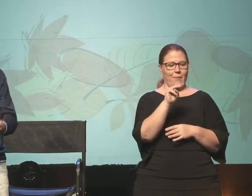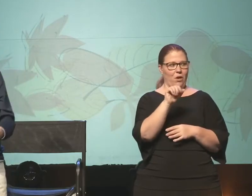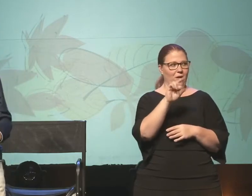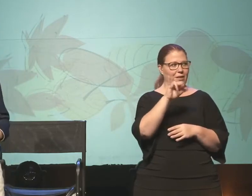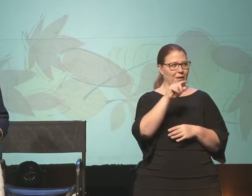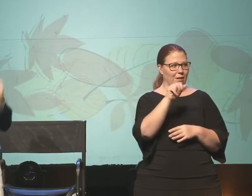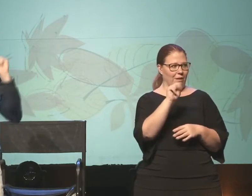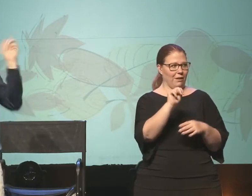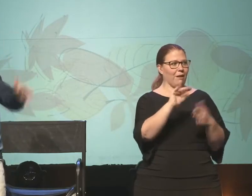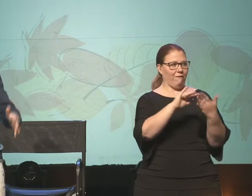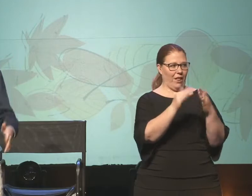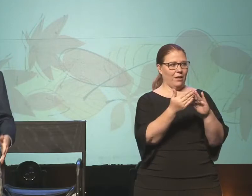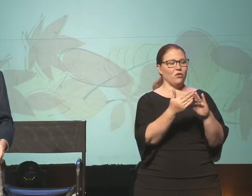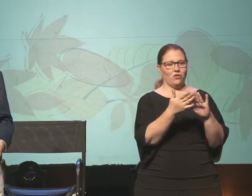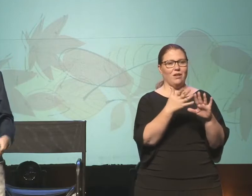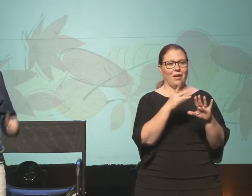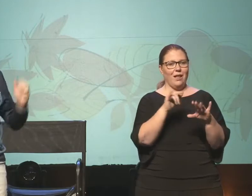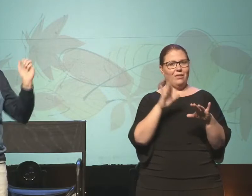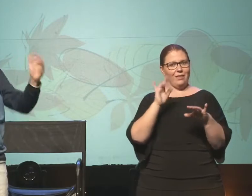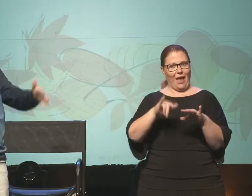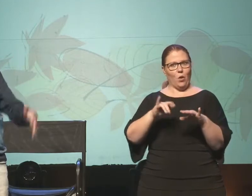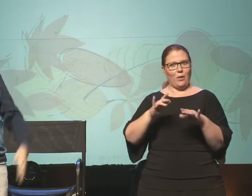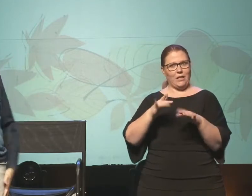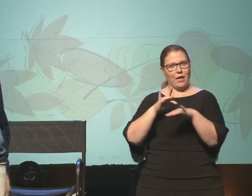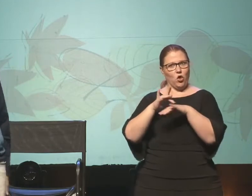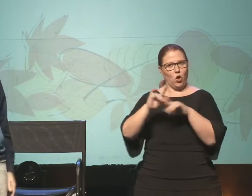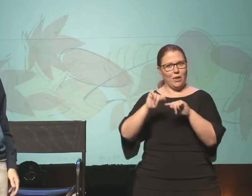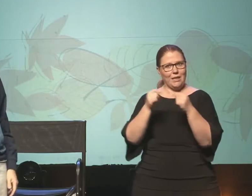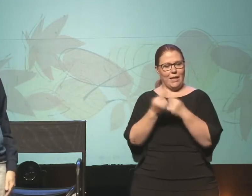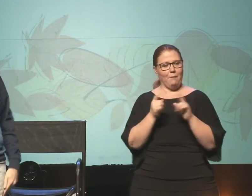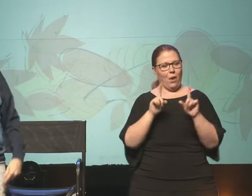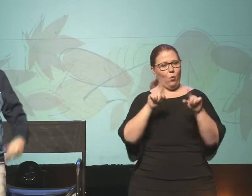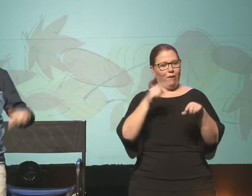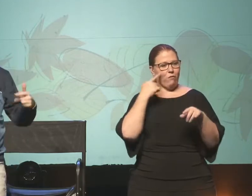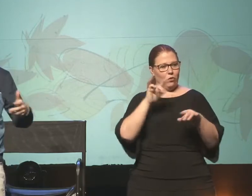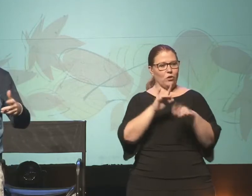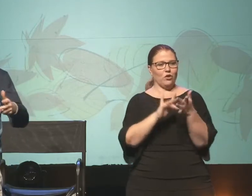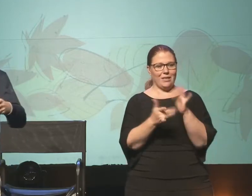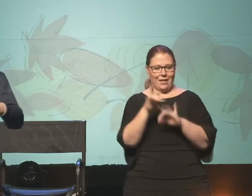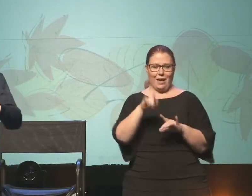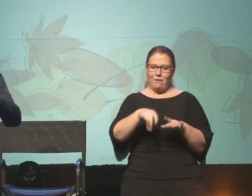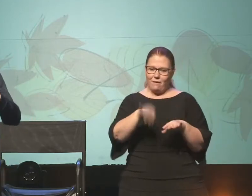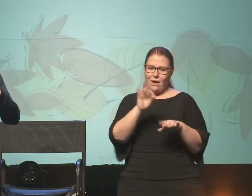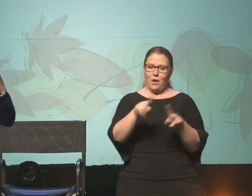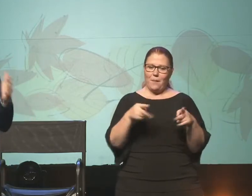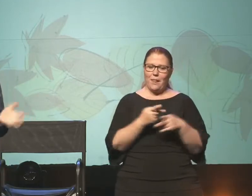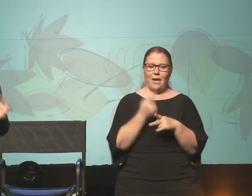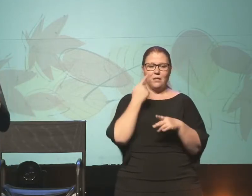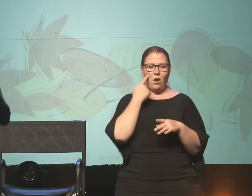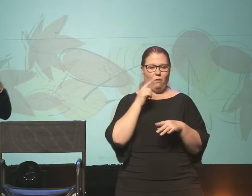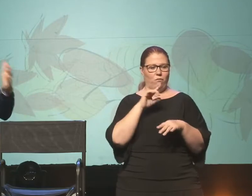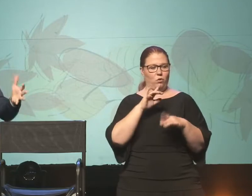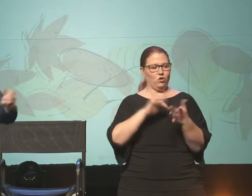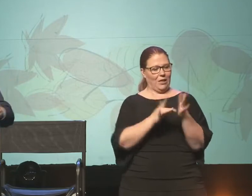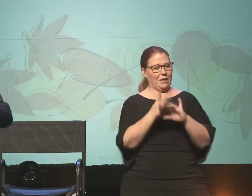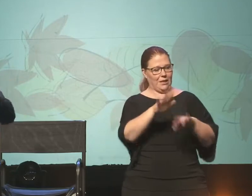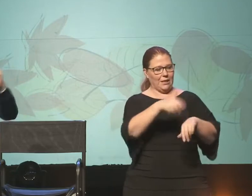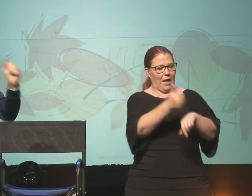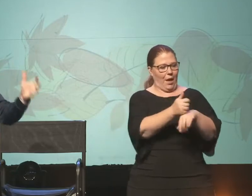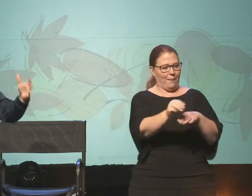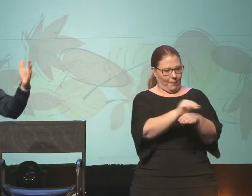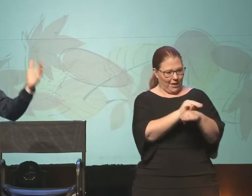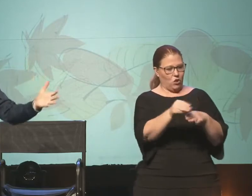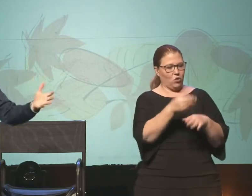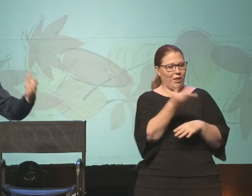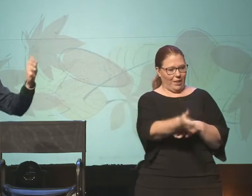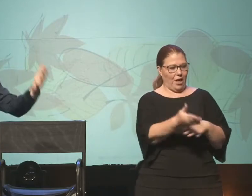for him, right? So he was the advanced team, right? There was an advanced team that went down for Jesus, right? We've got to find a place for him to set up camp, to do some ministry,